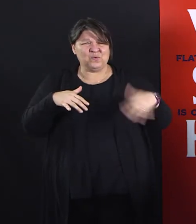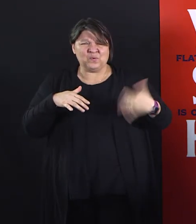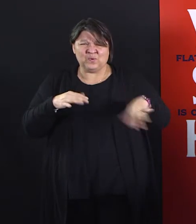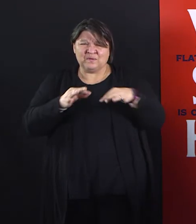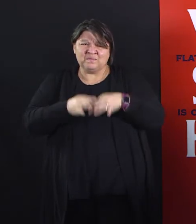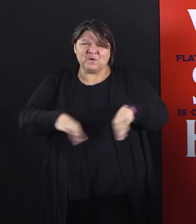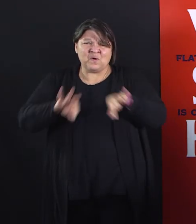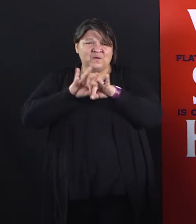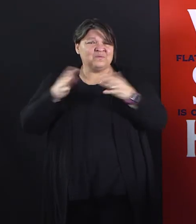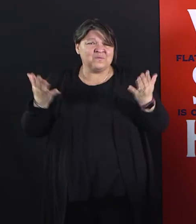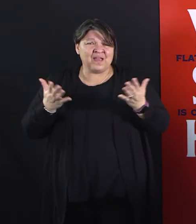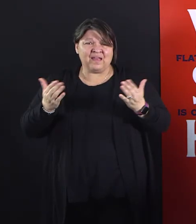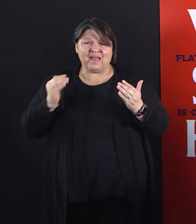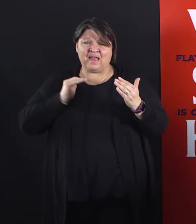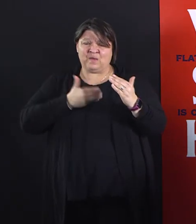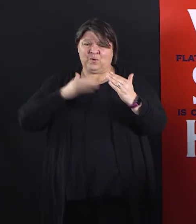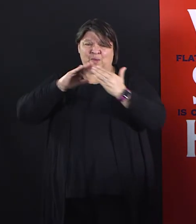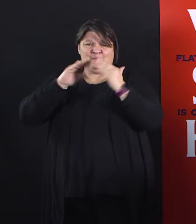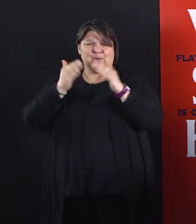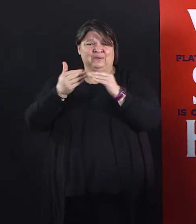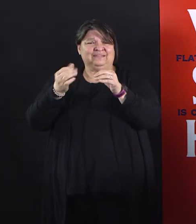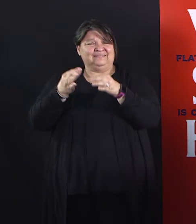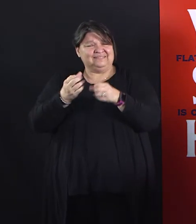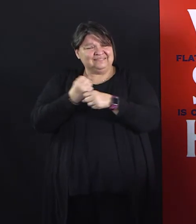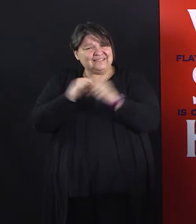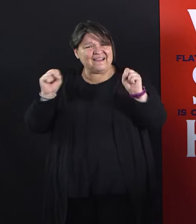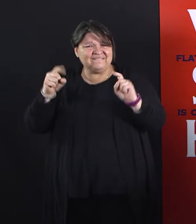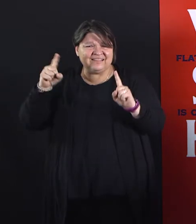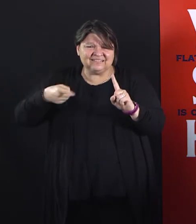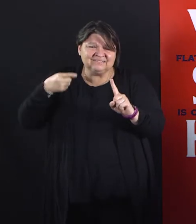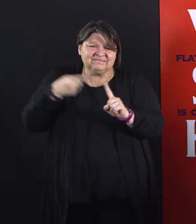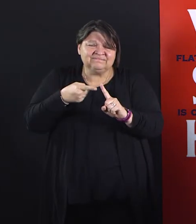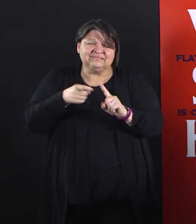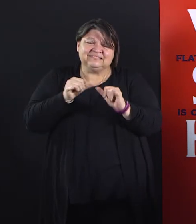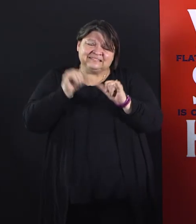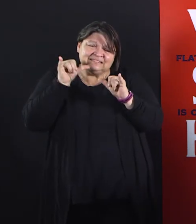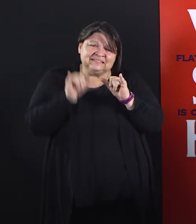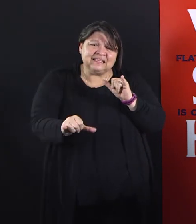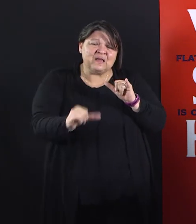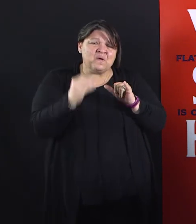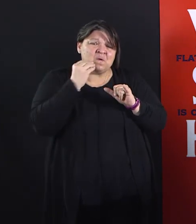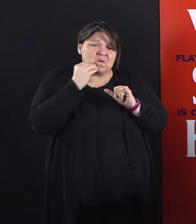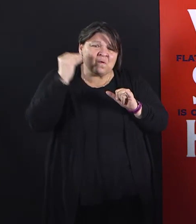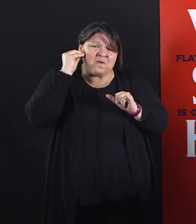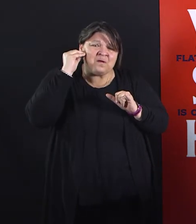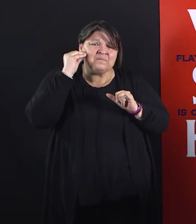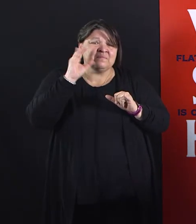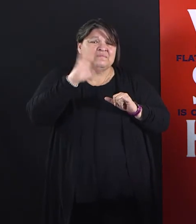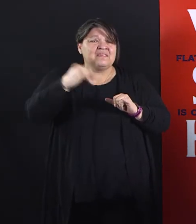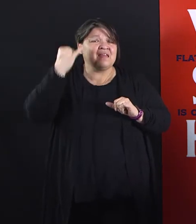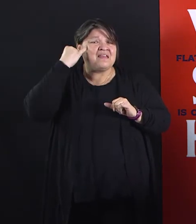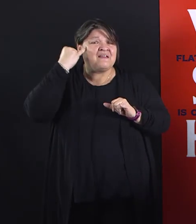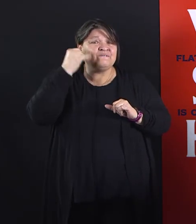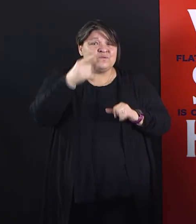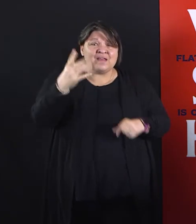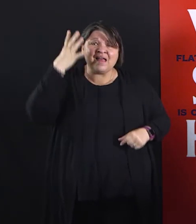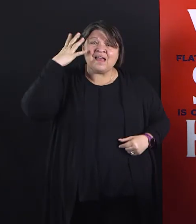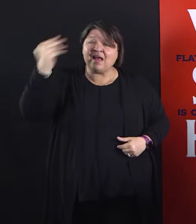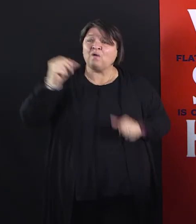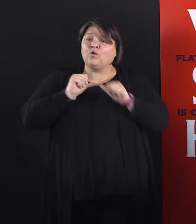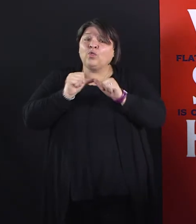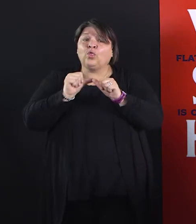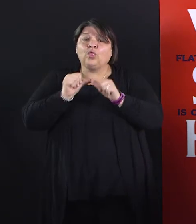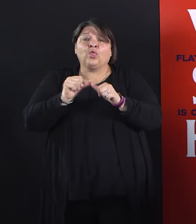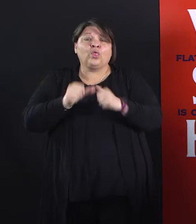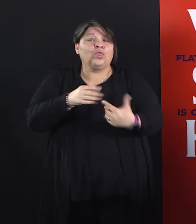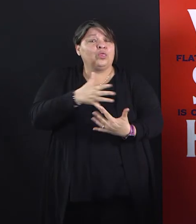practice the stay-at-home order. You could be contributing to the spread of this virus even if you don't have symptoms